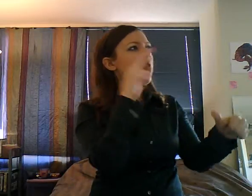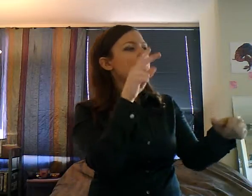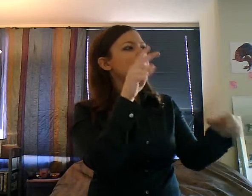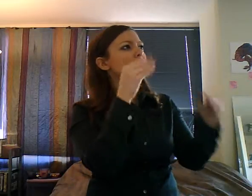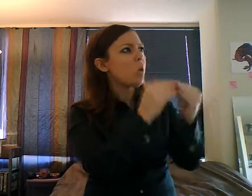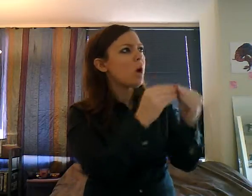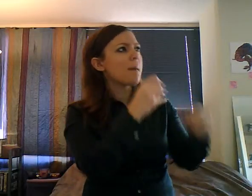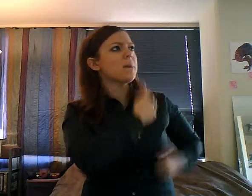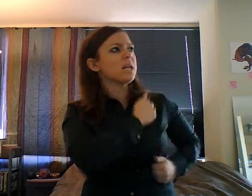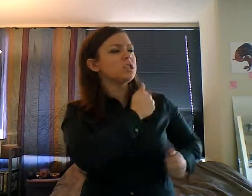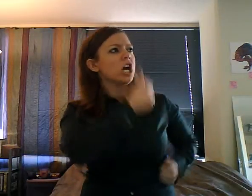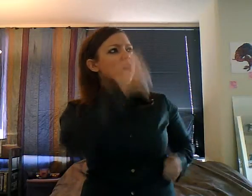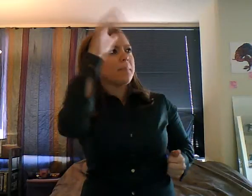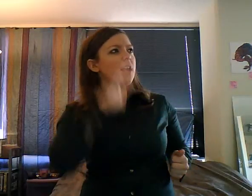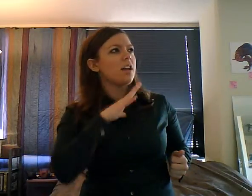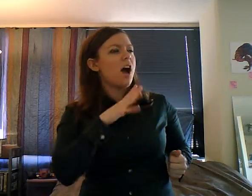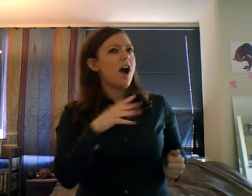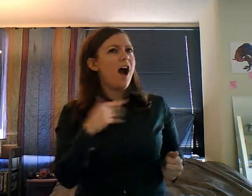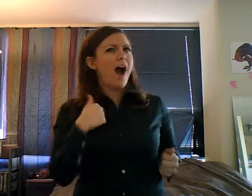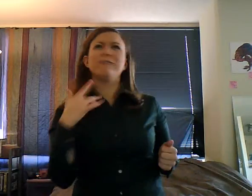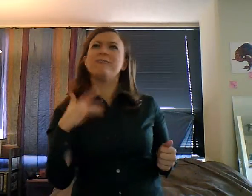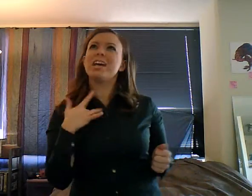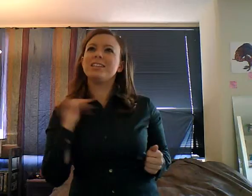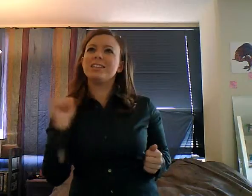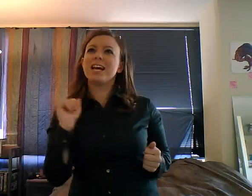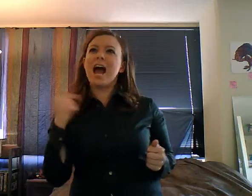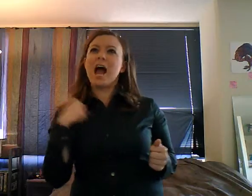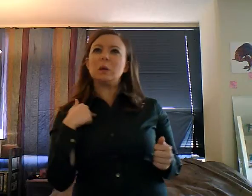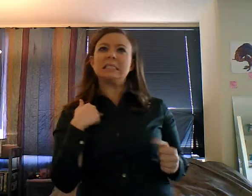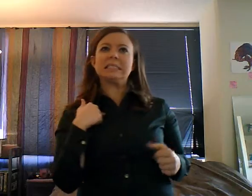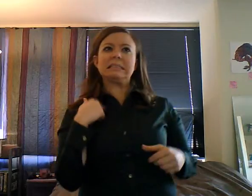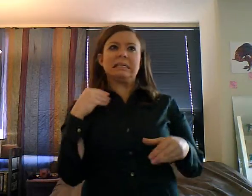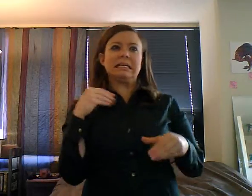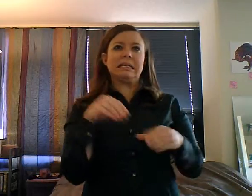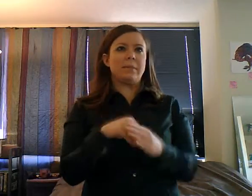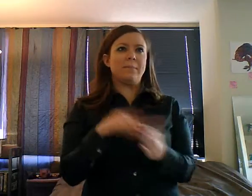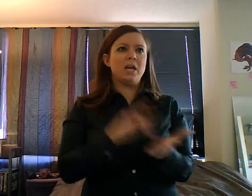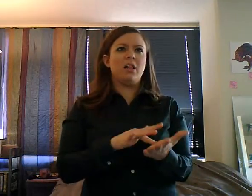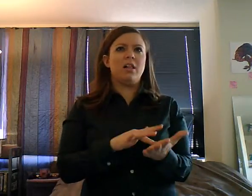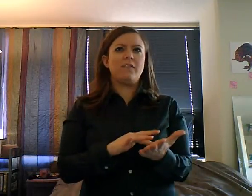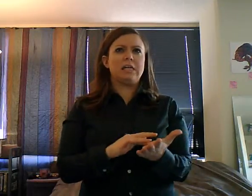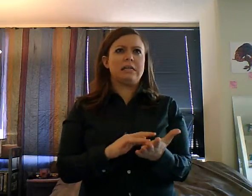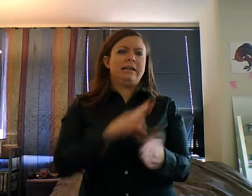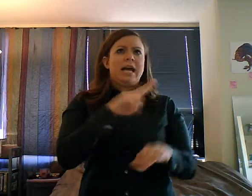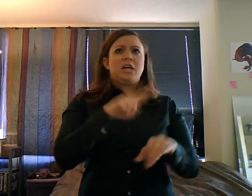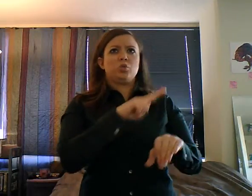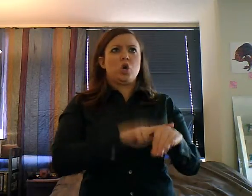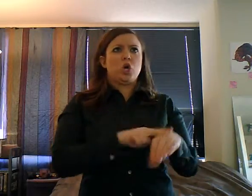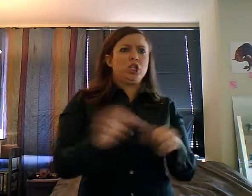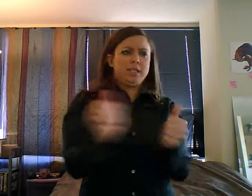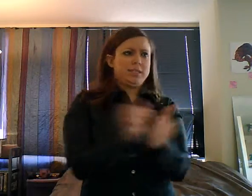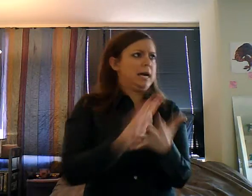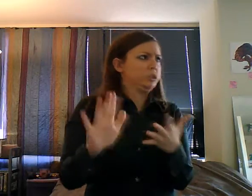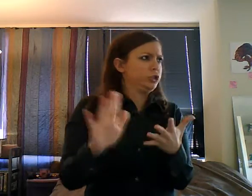felt like it was like a natural disaster, or someone was like bombing America, and everyone's fleeing. It was weird.